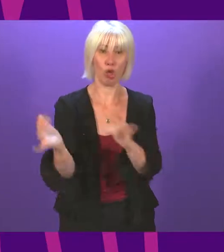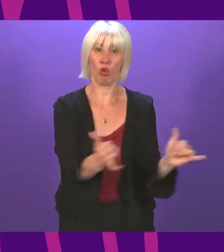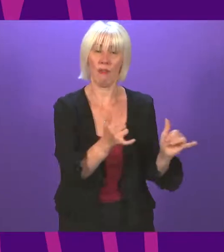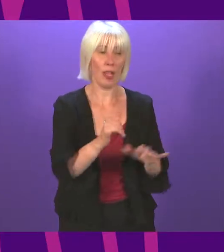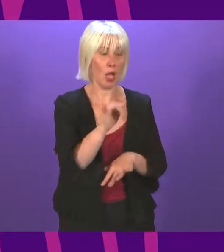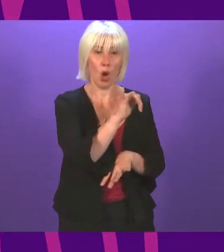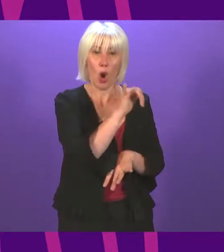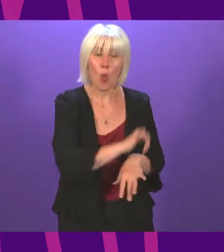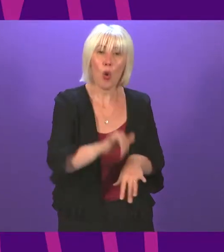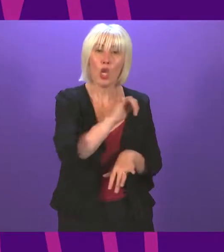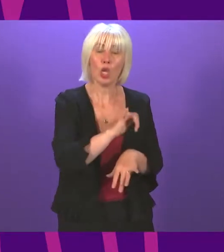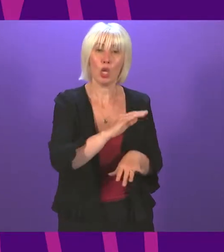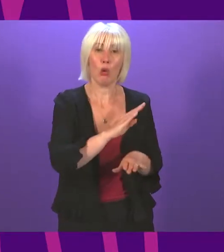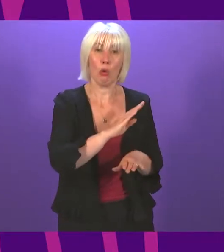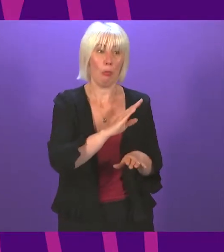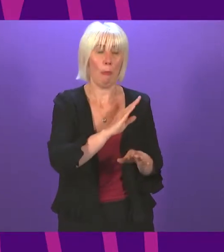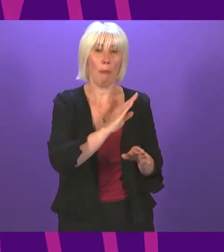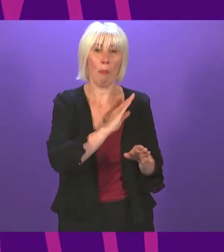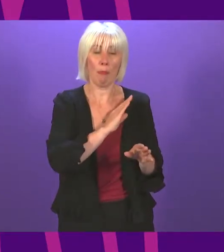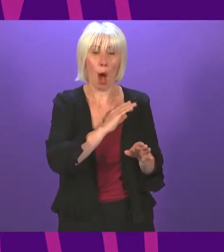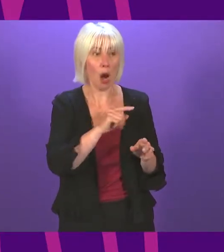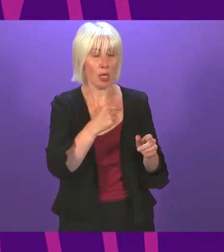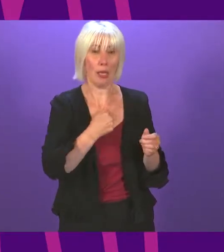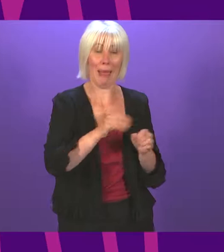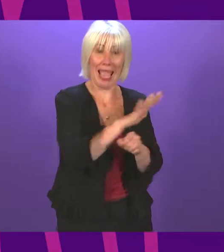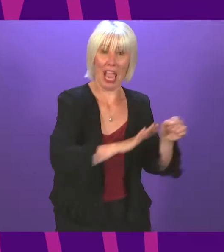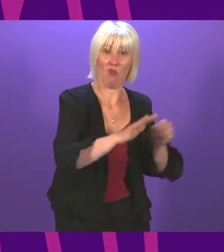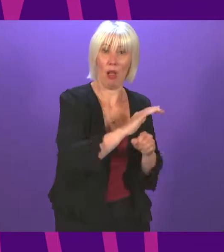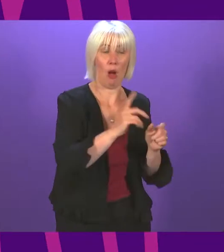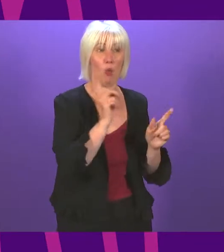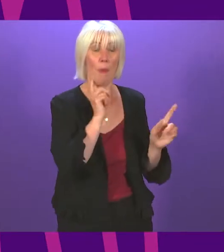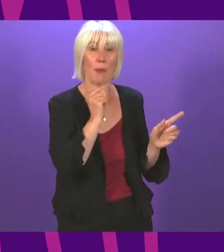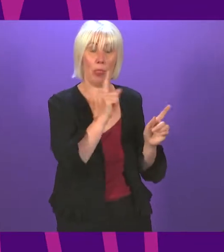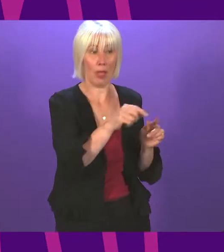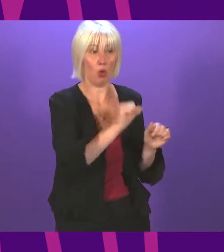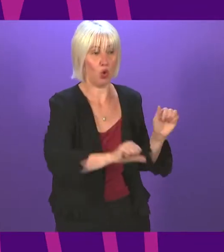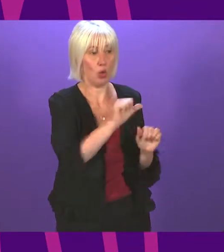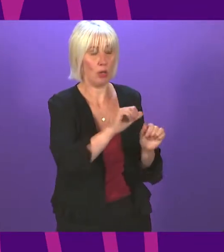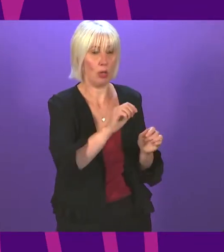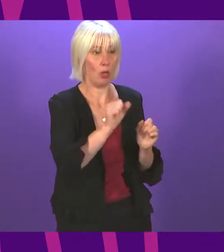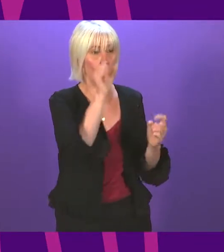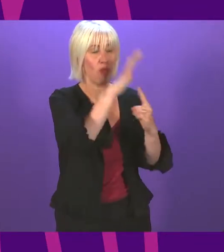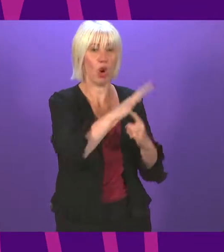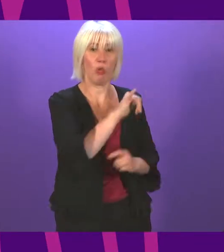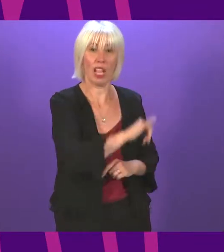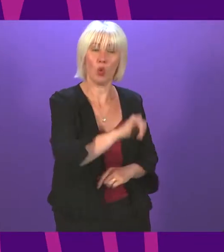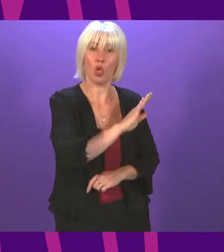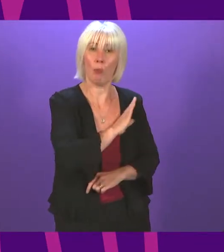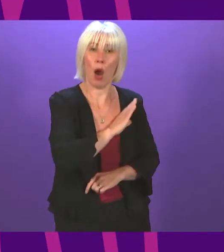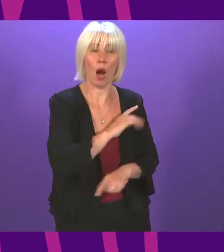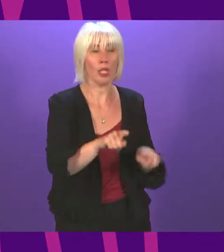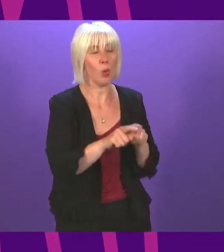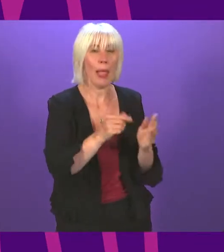parks constituents across Cotebridge in Christ and should think should be prioritised, and also asking questions around